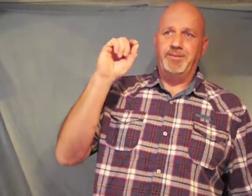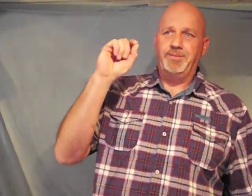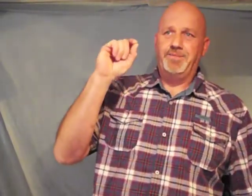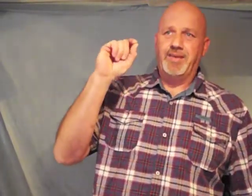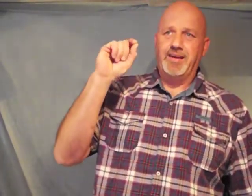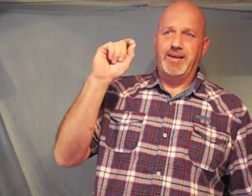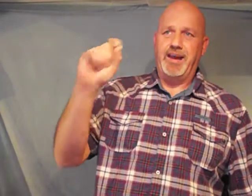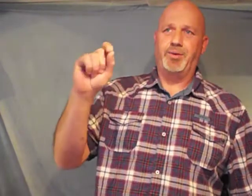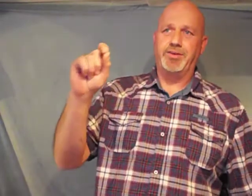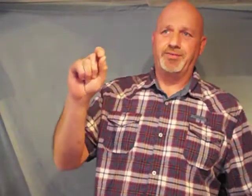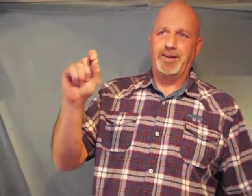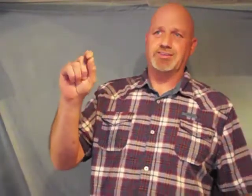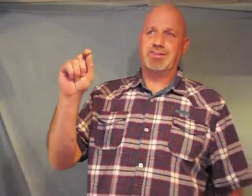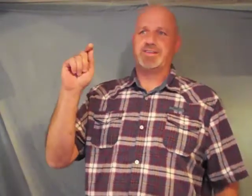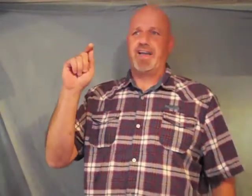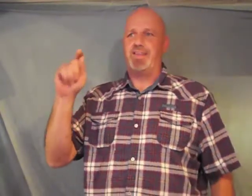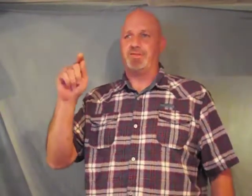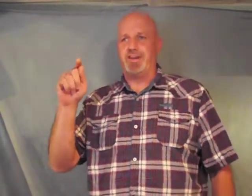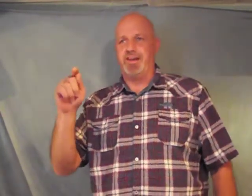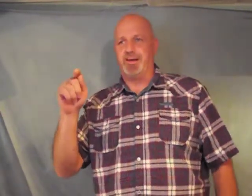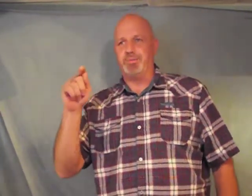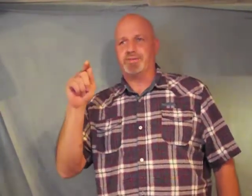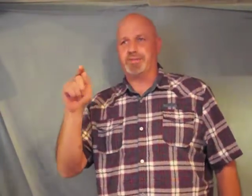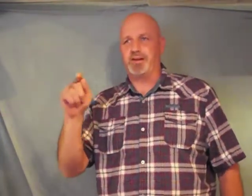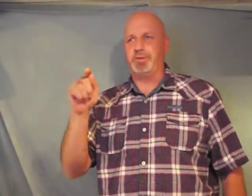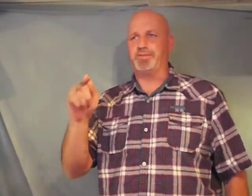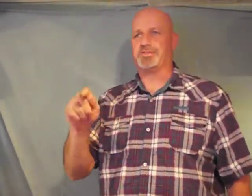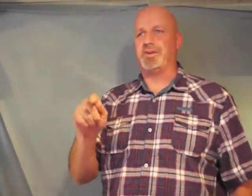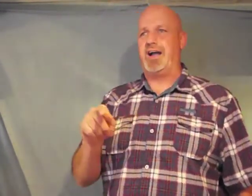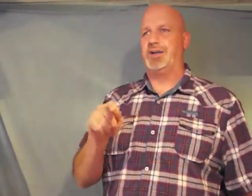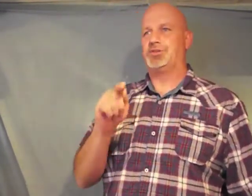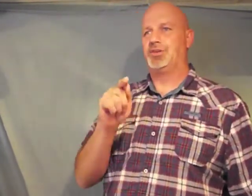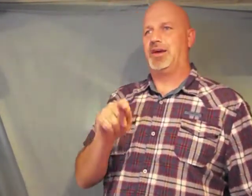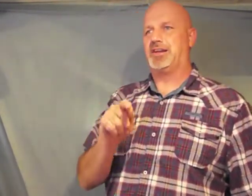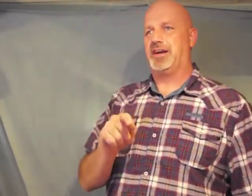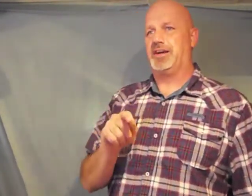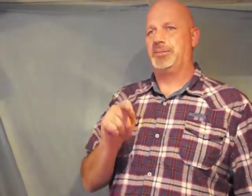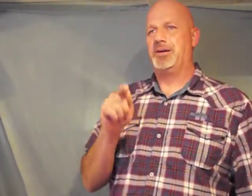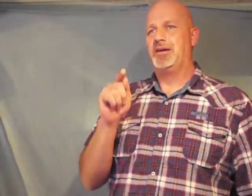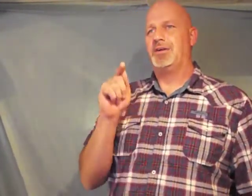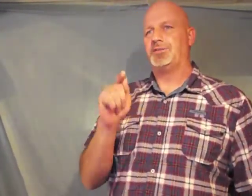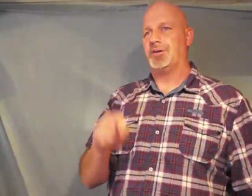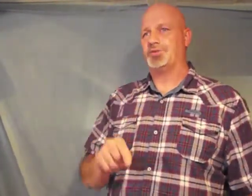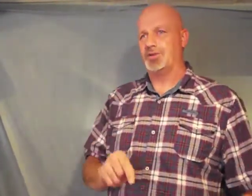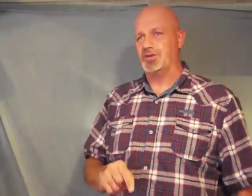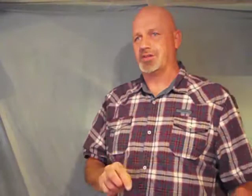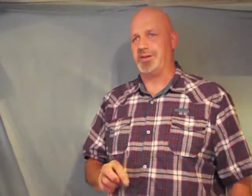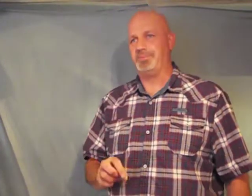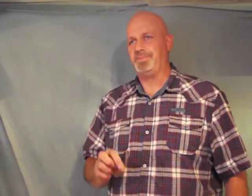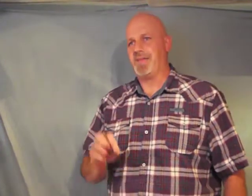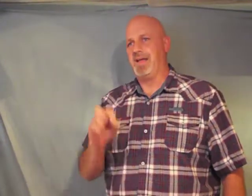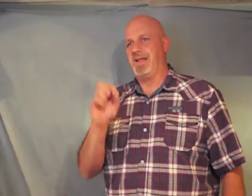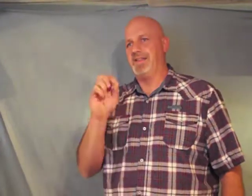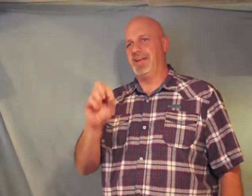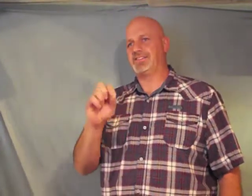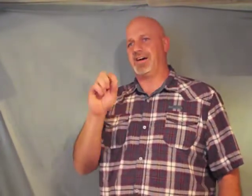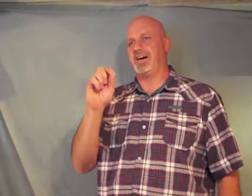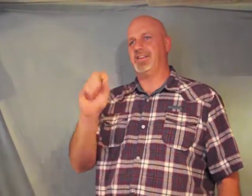now when the Pharisees gathered to him with some of the scribes who had come from Jerusalem they saw that